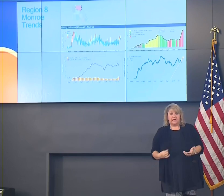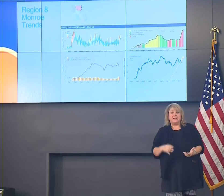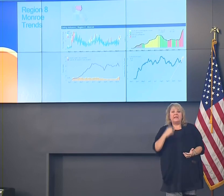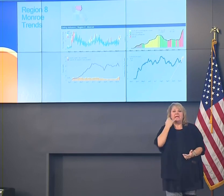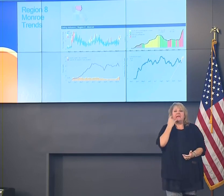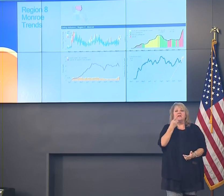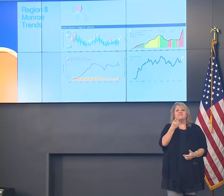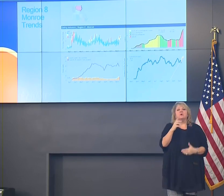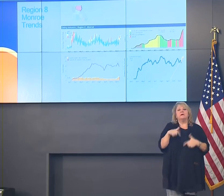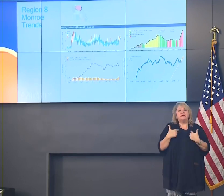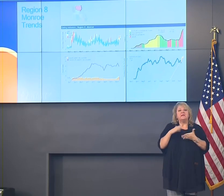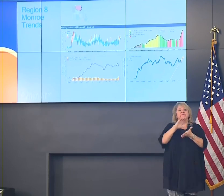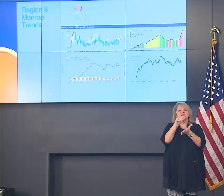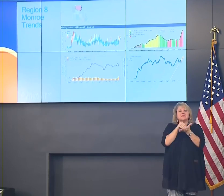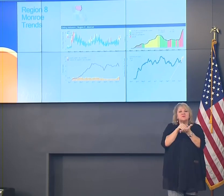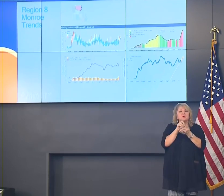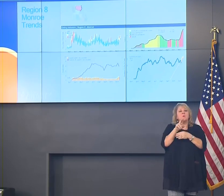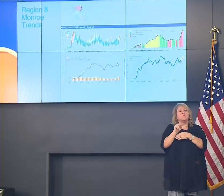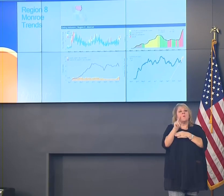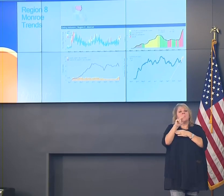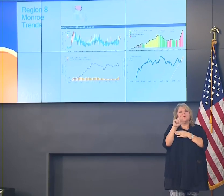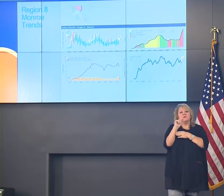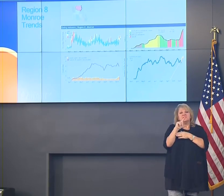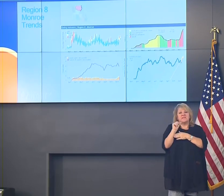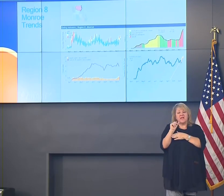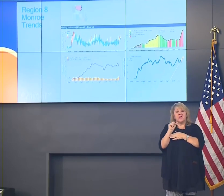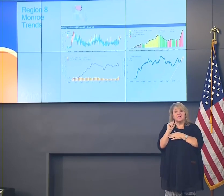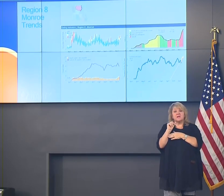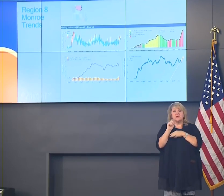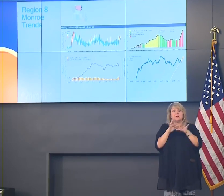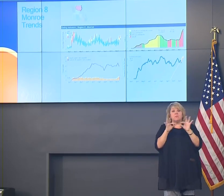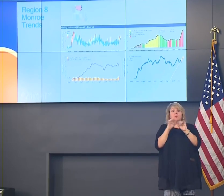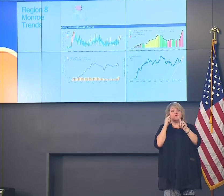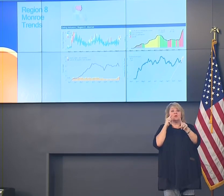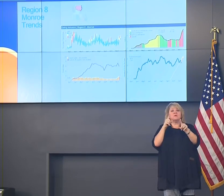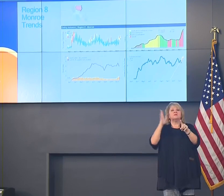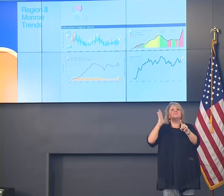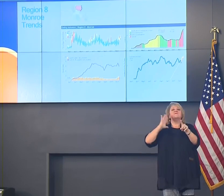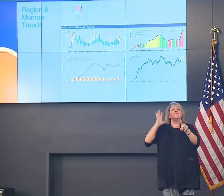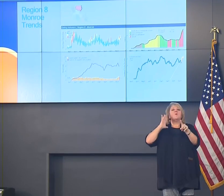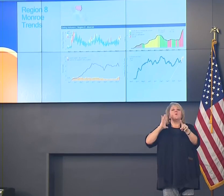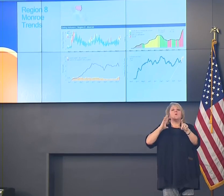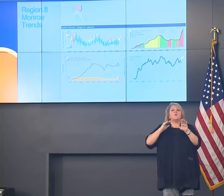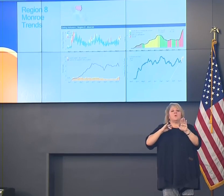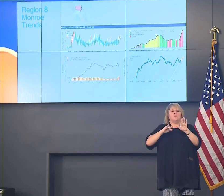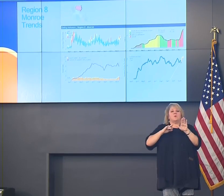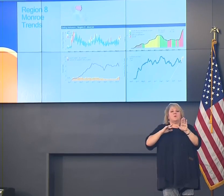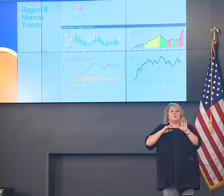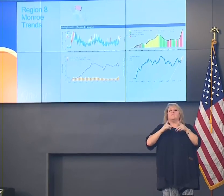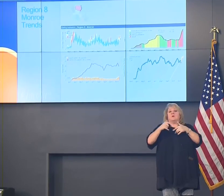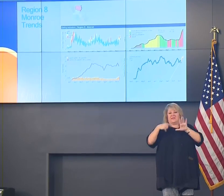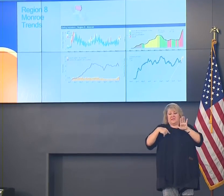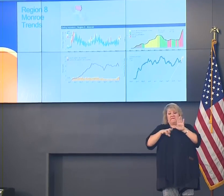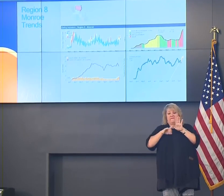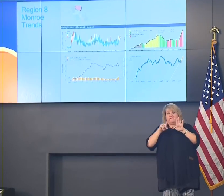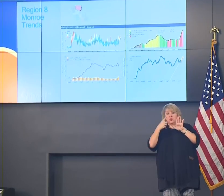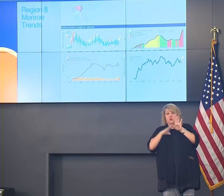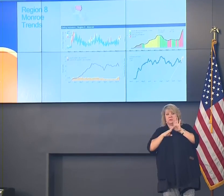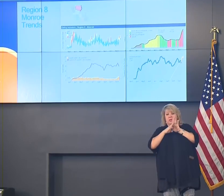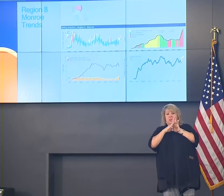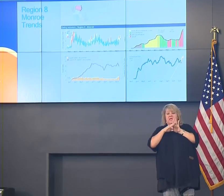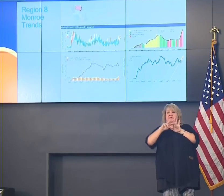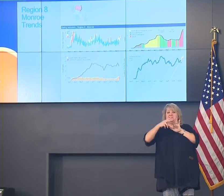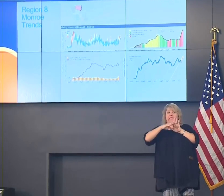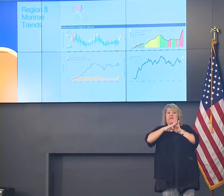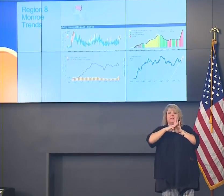central or northern Louisiana, because you had such a high baseline going into this. And while we